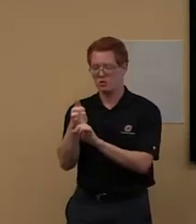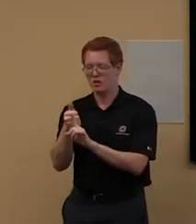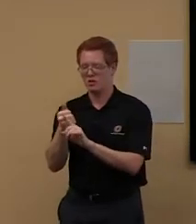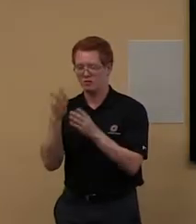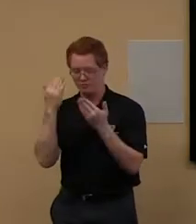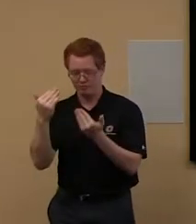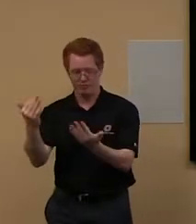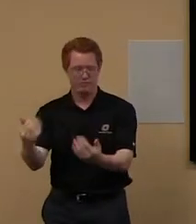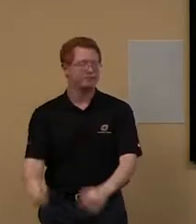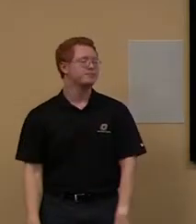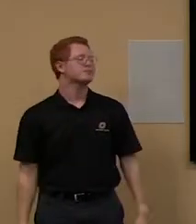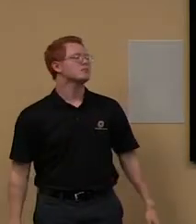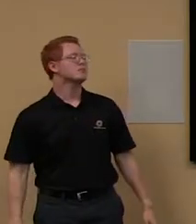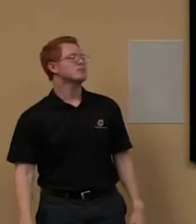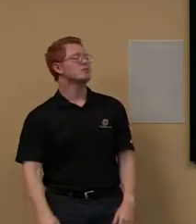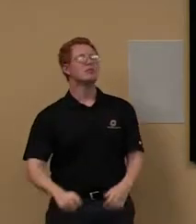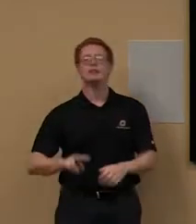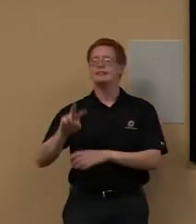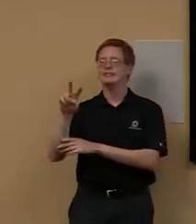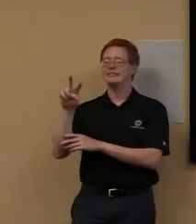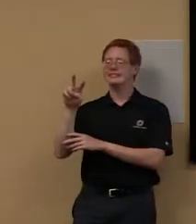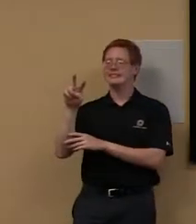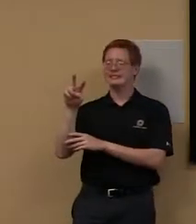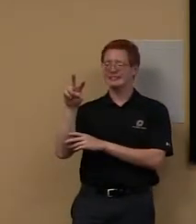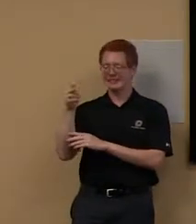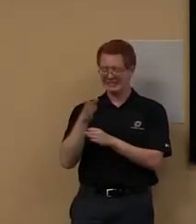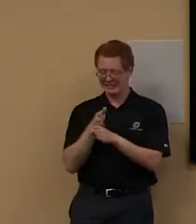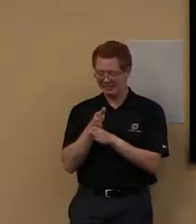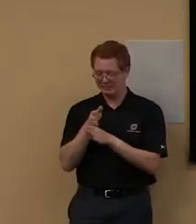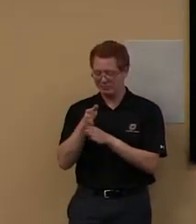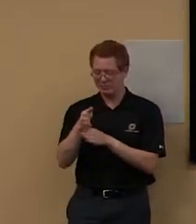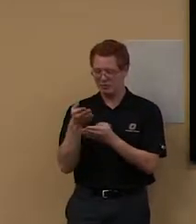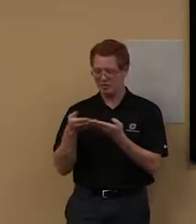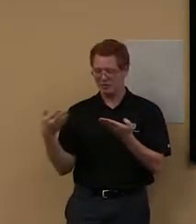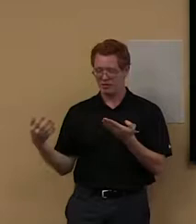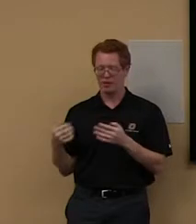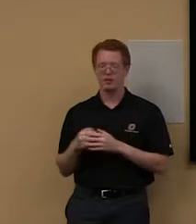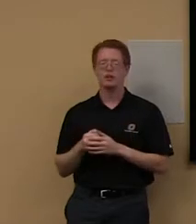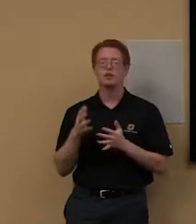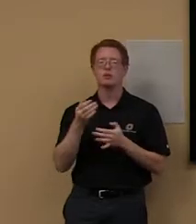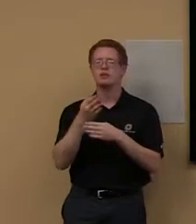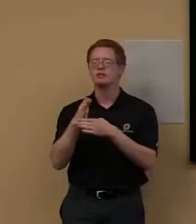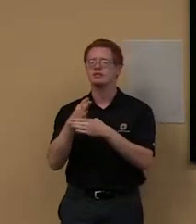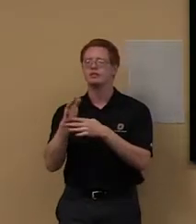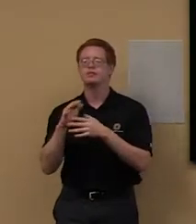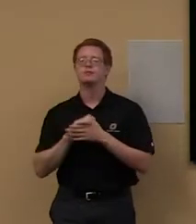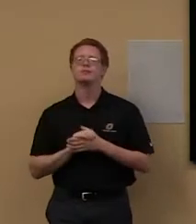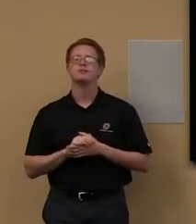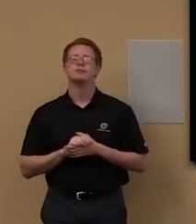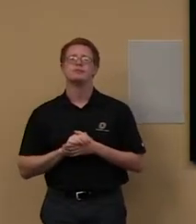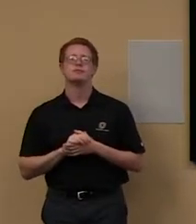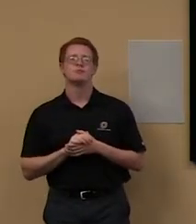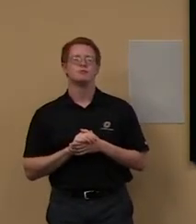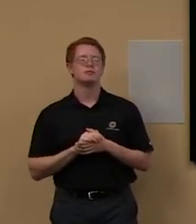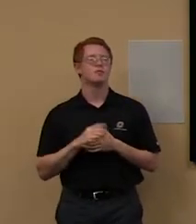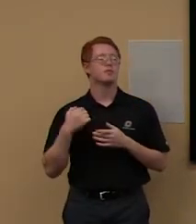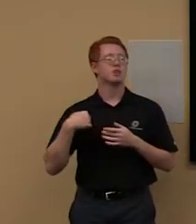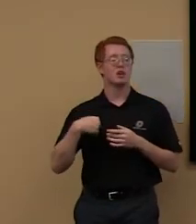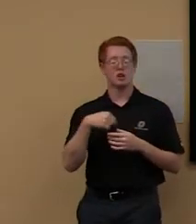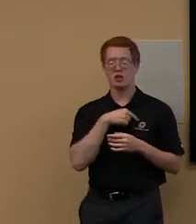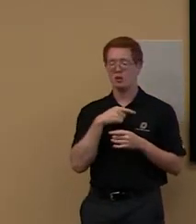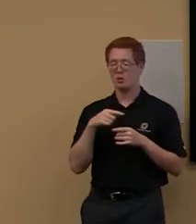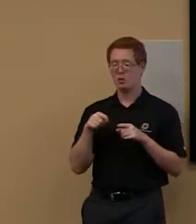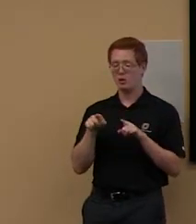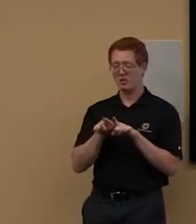So the second main thing that I really want to kind of share with you is that we do have, we do have